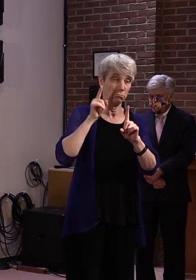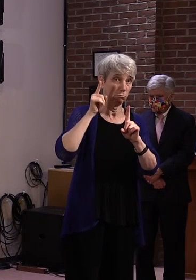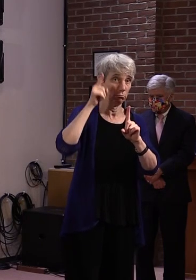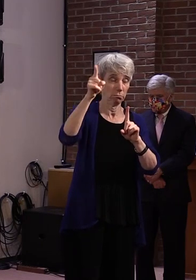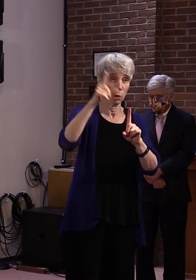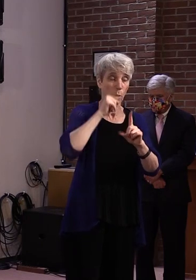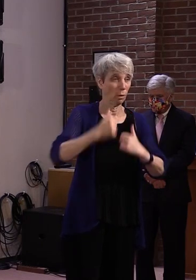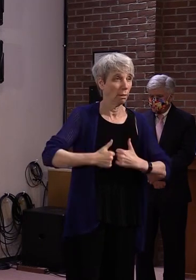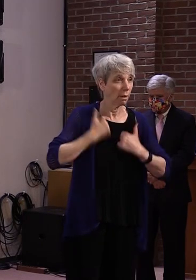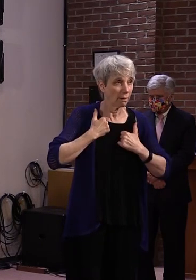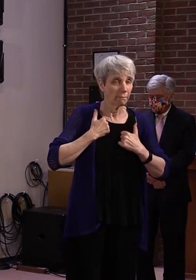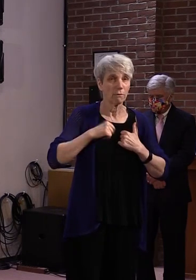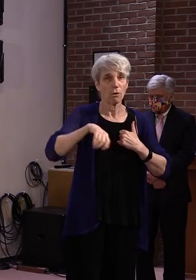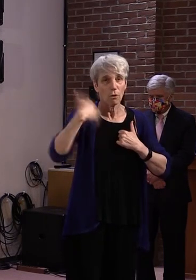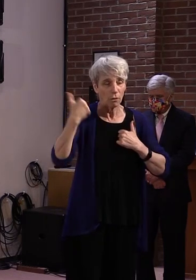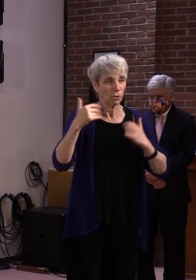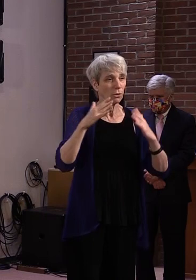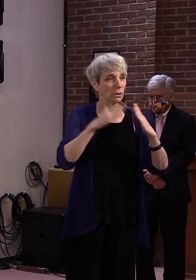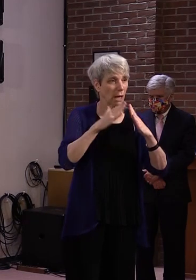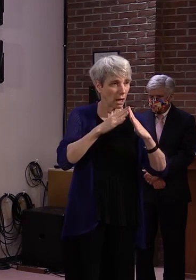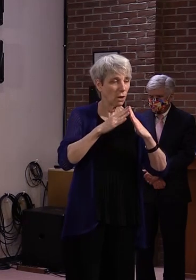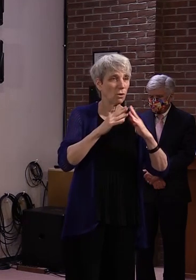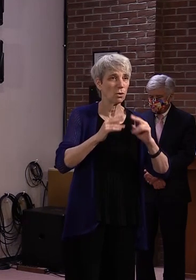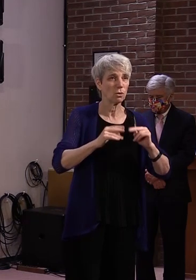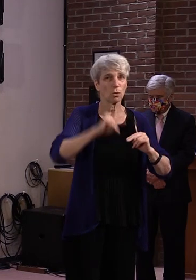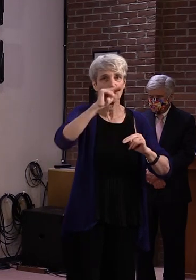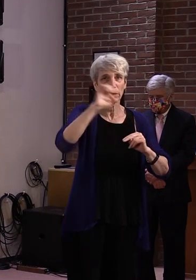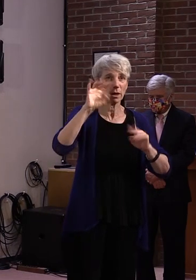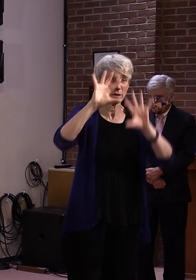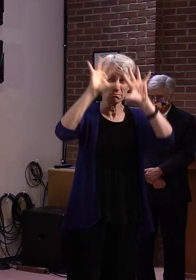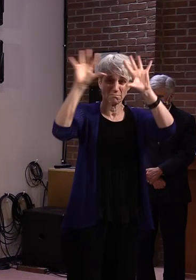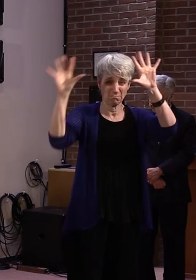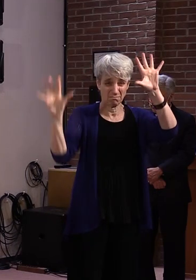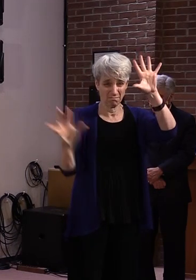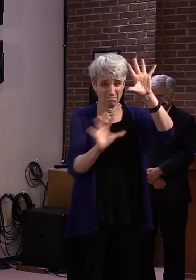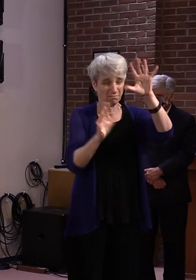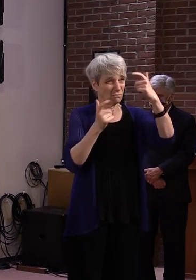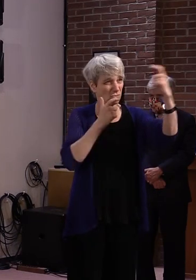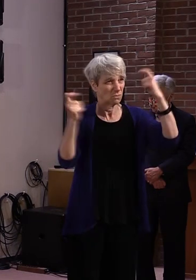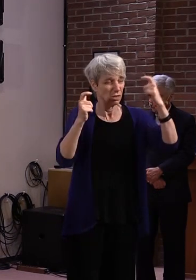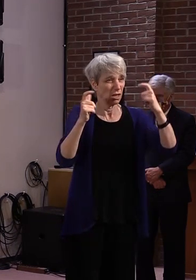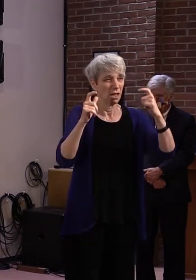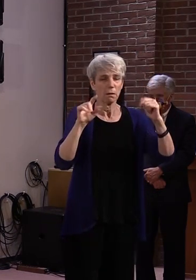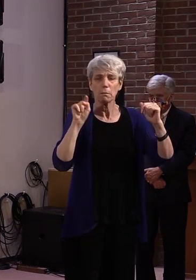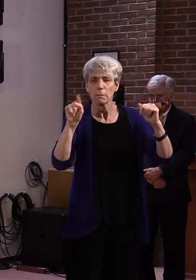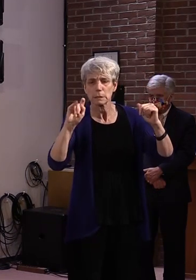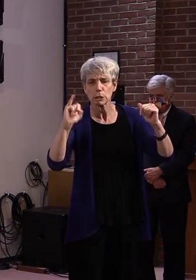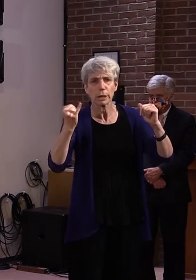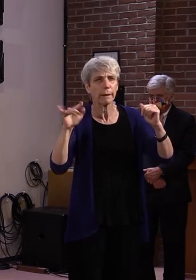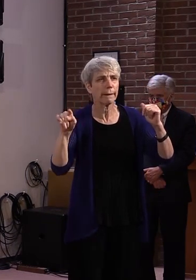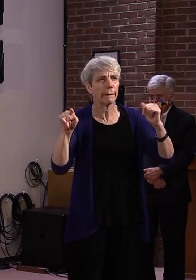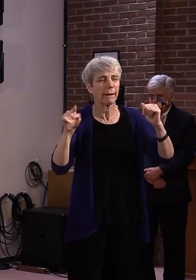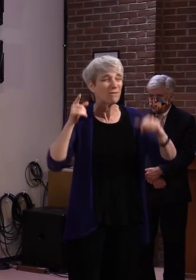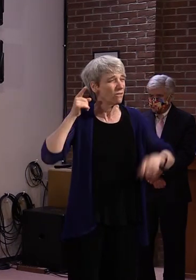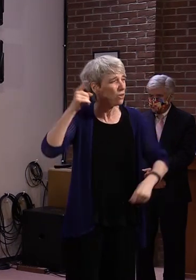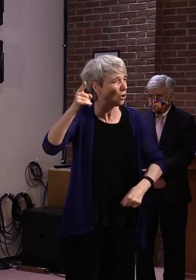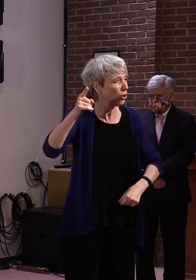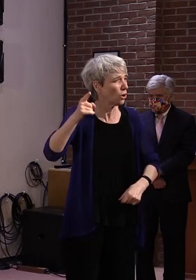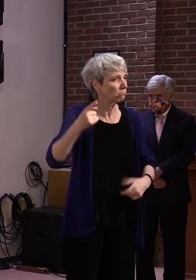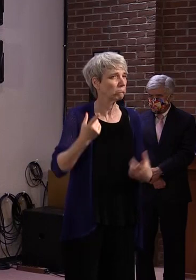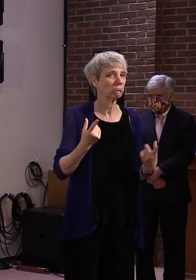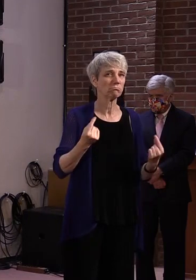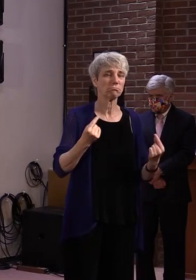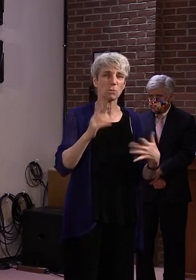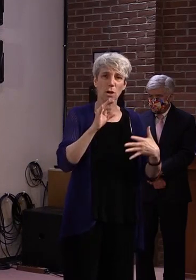for people who are, you know, in different areas of the Northeast Kingdom. Geez, I don't know